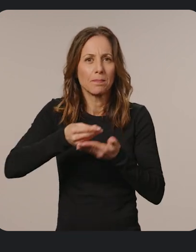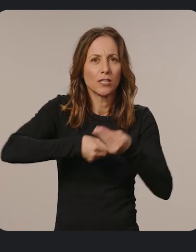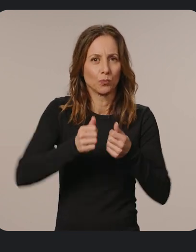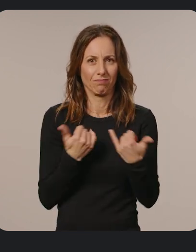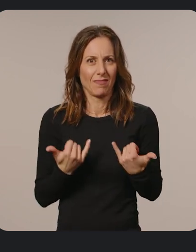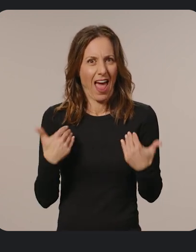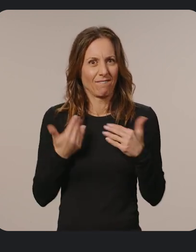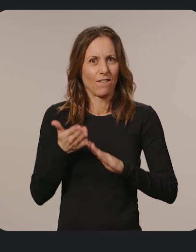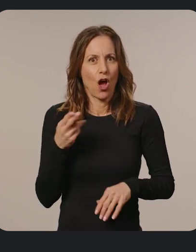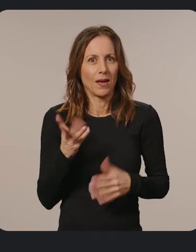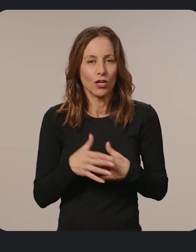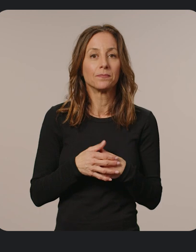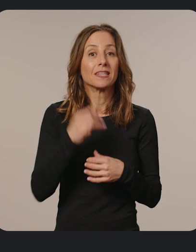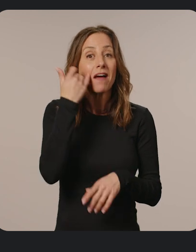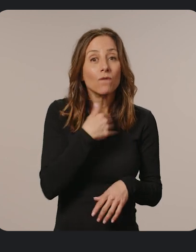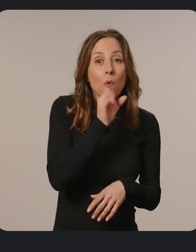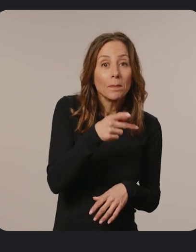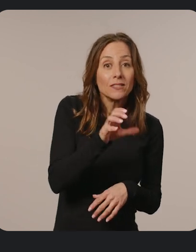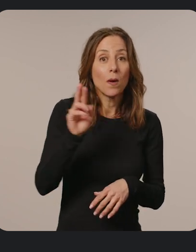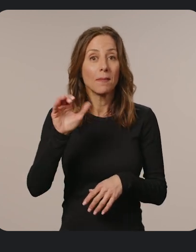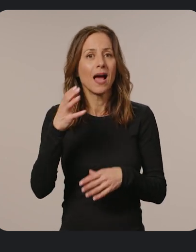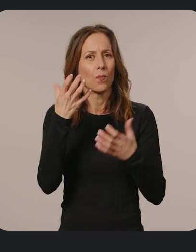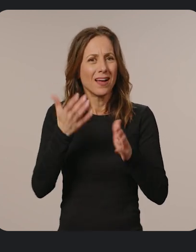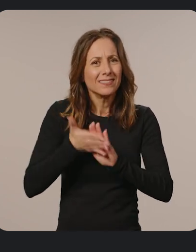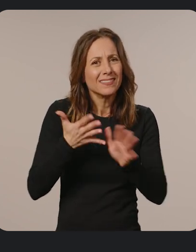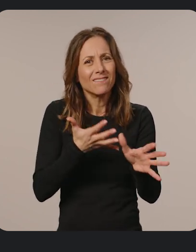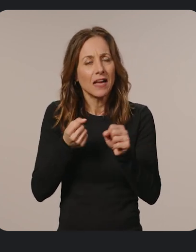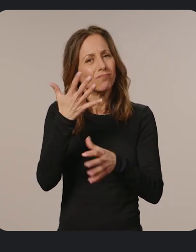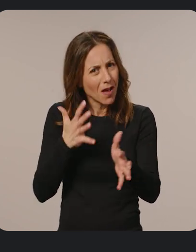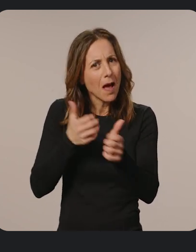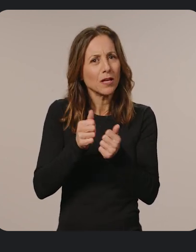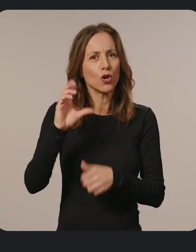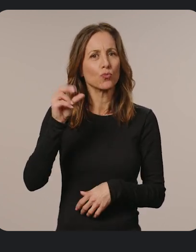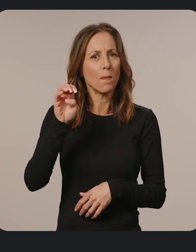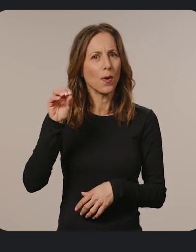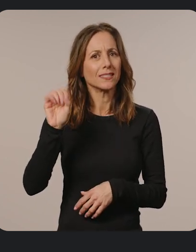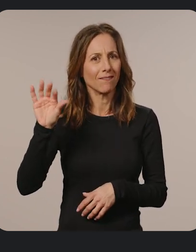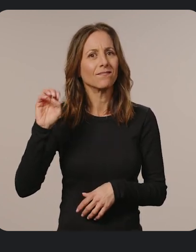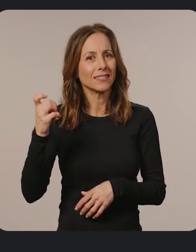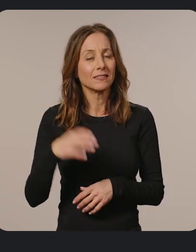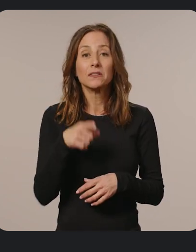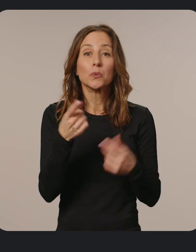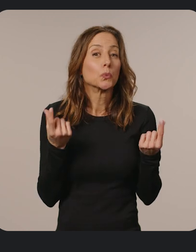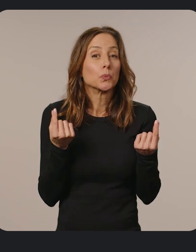existing hardware. Do you have an old PC or Mac and want to make it run faster? Update it with Chrome OS Flex.